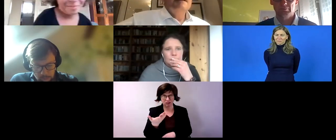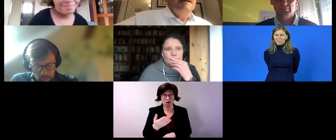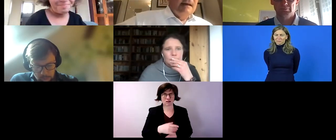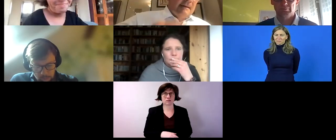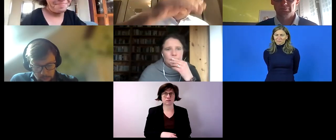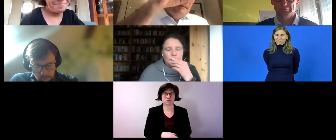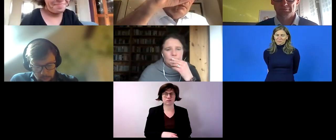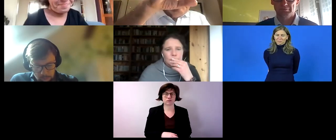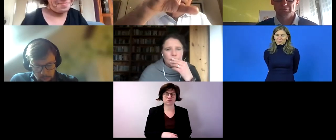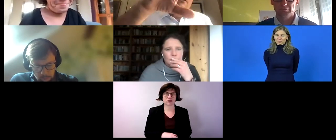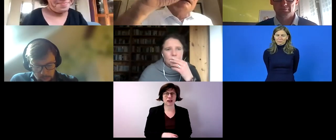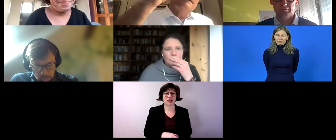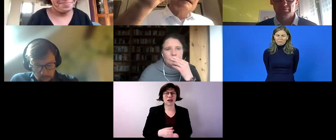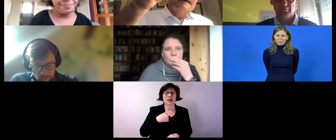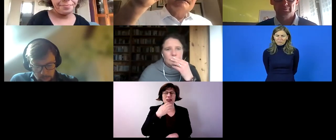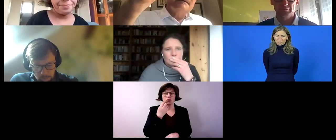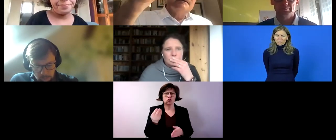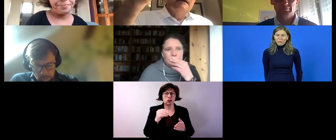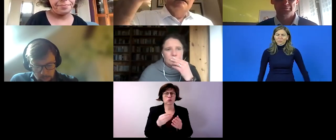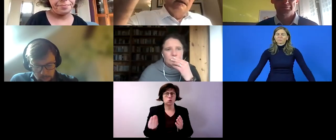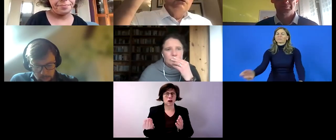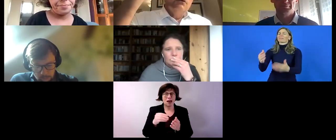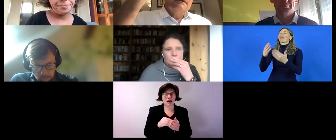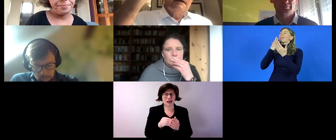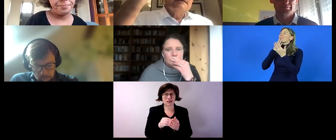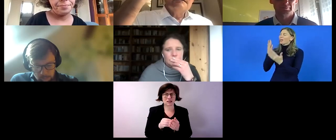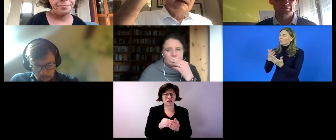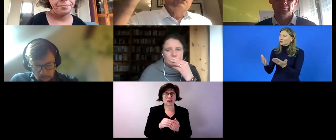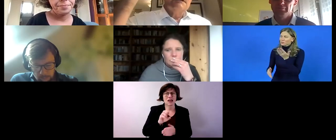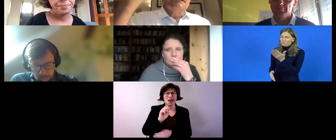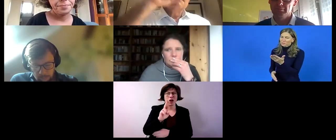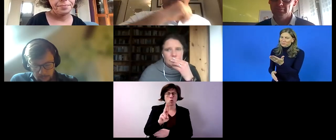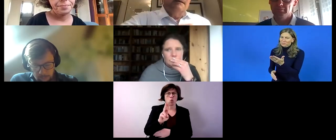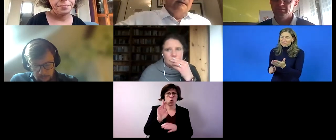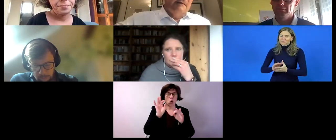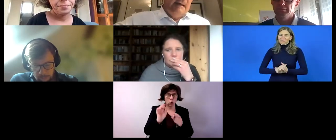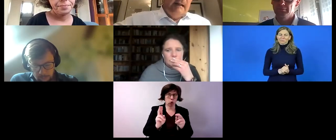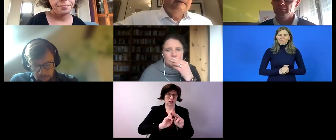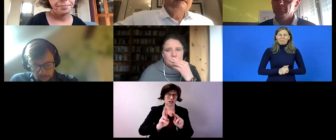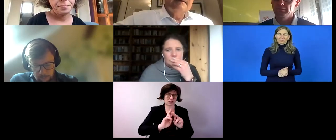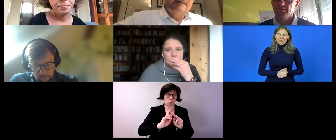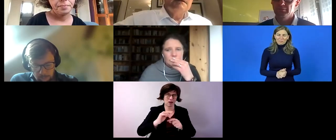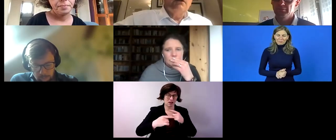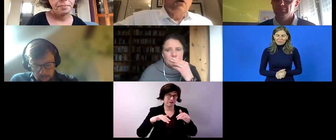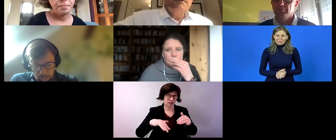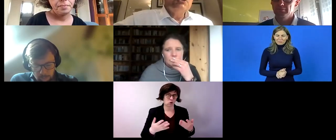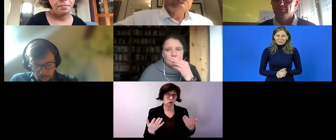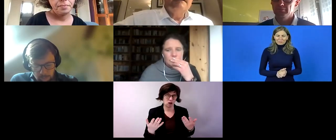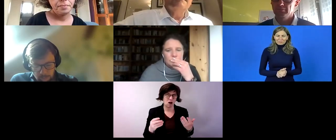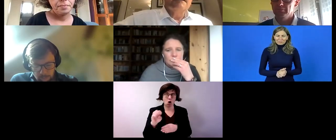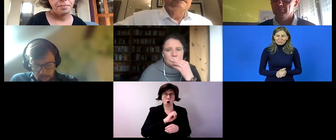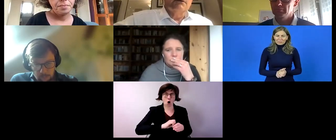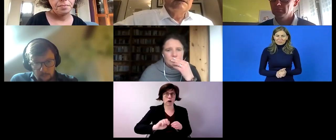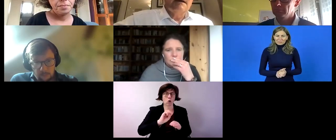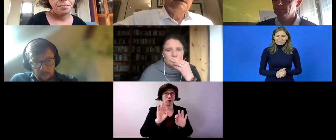yes thanks very much mr wolfmeier yes i would like to come in again i think the european union